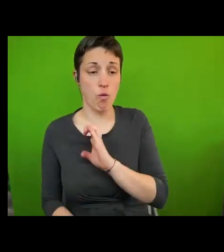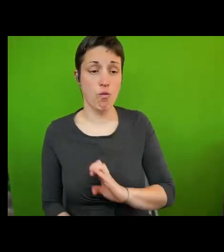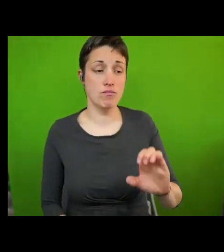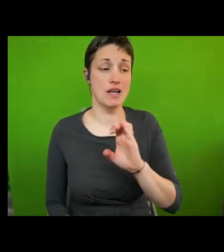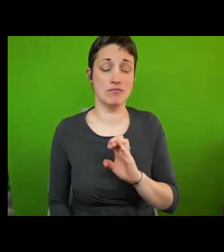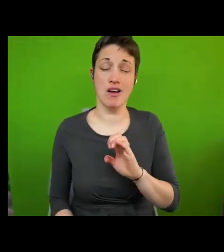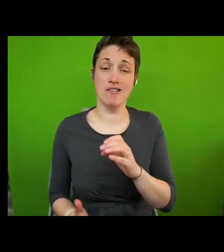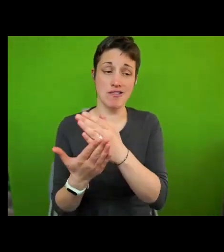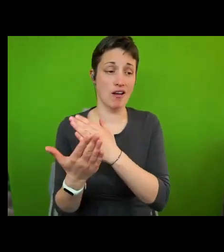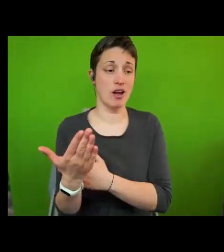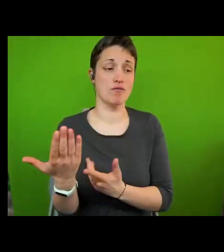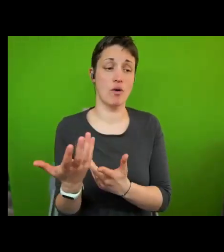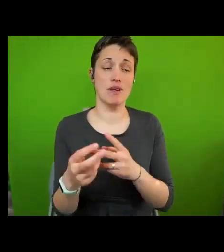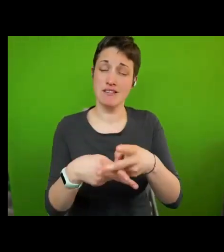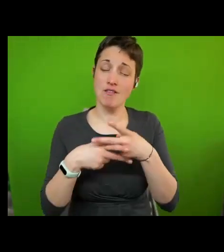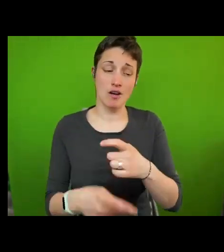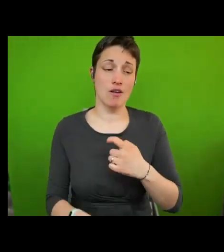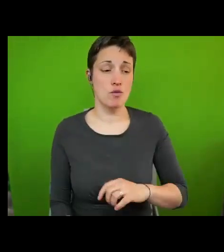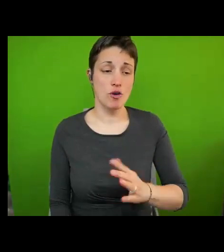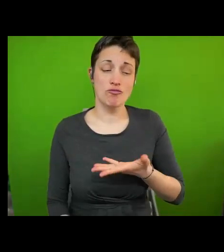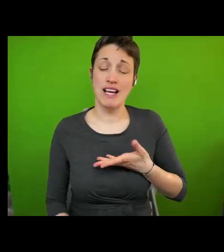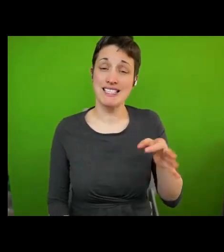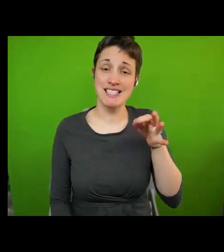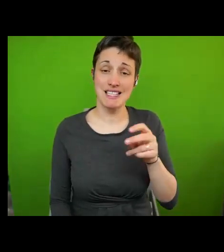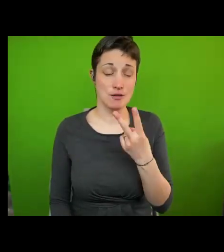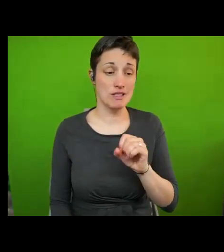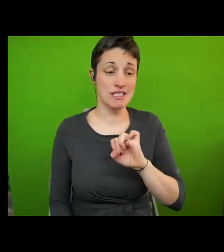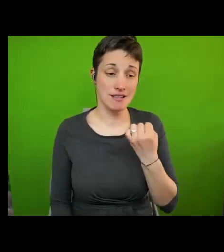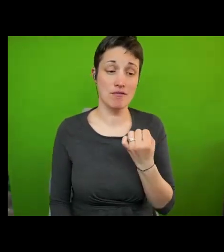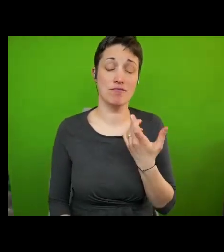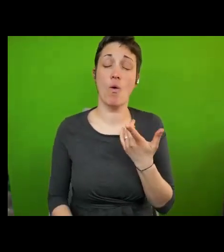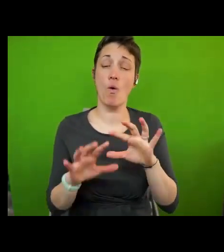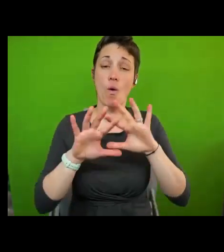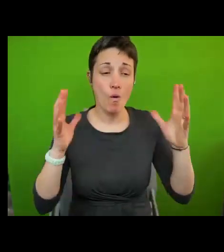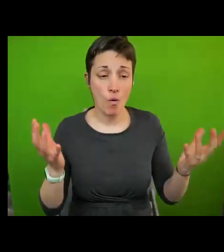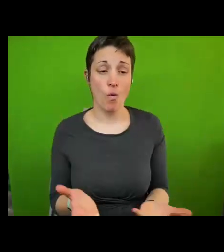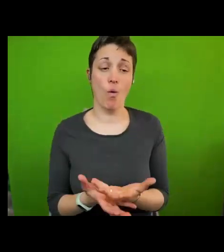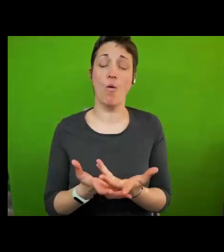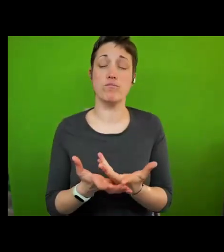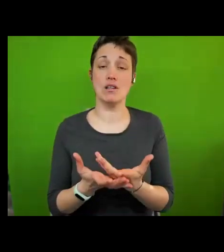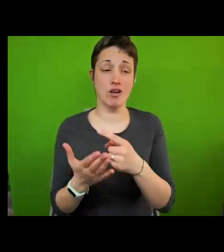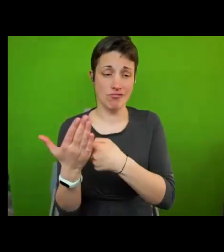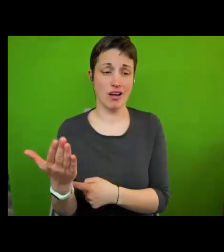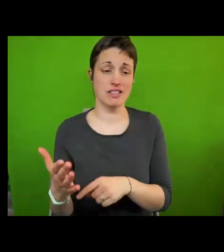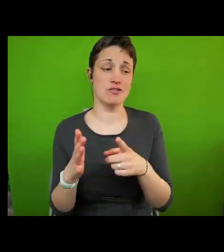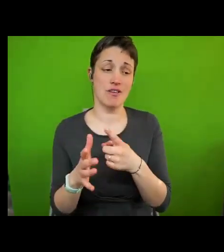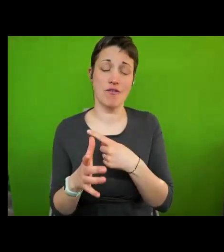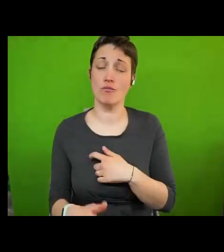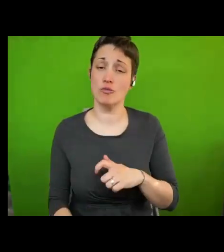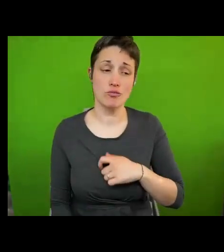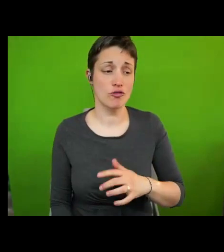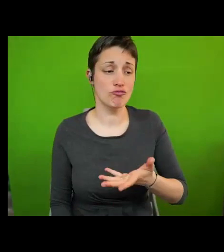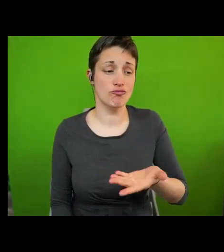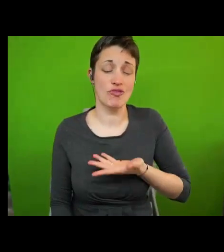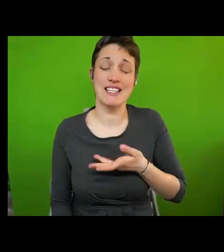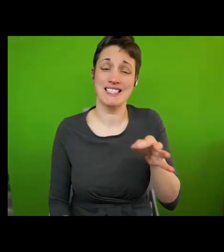the global charter agenda of human rights in the city of 2011 or the one two guiding principles on human rights cities